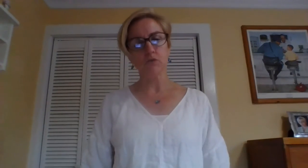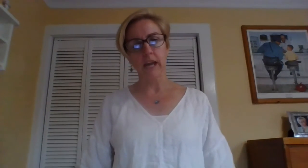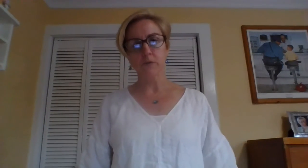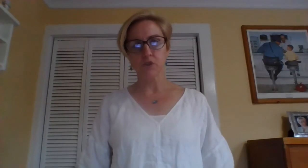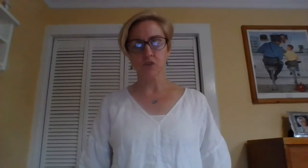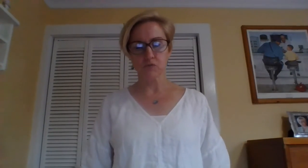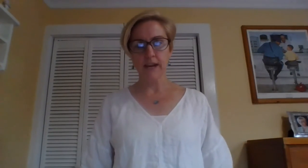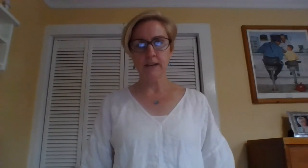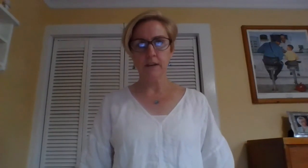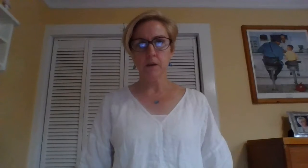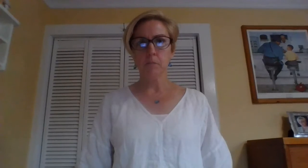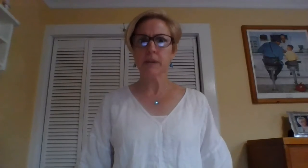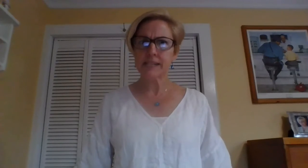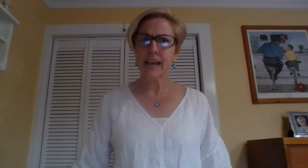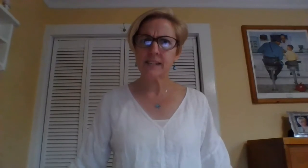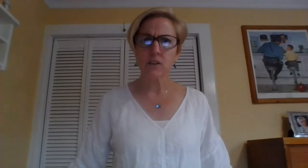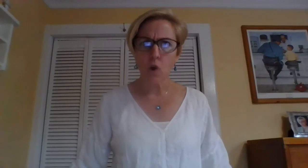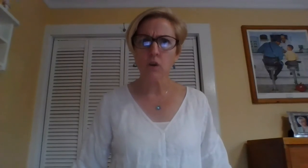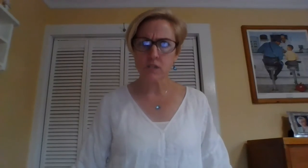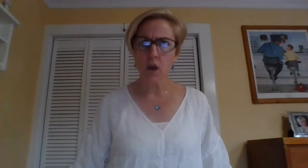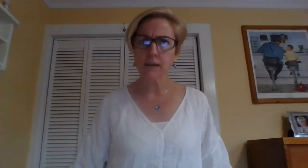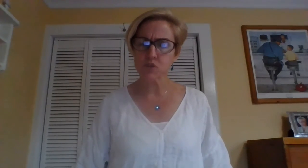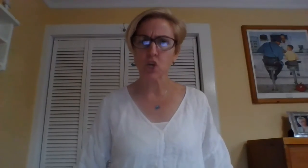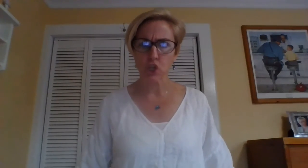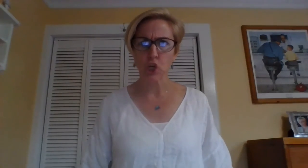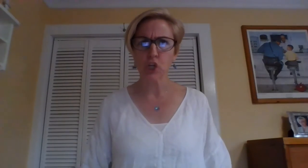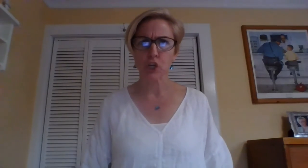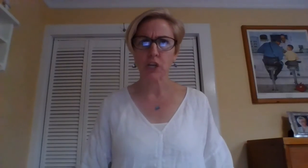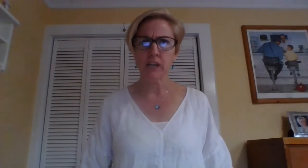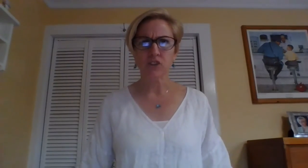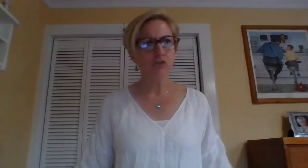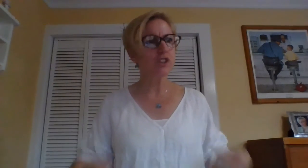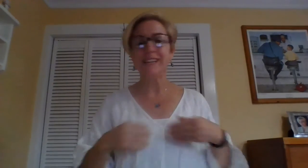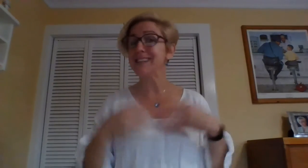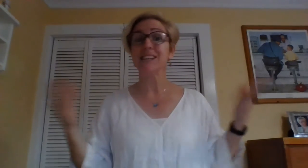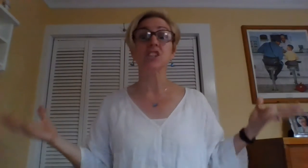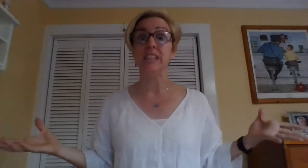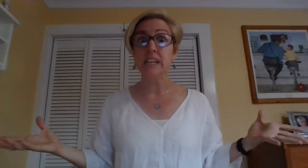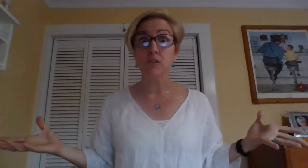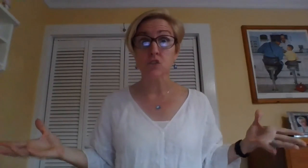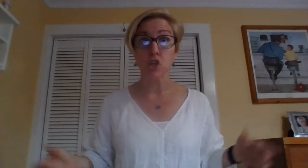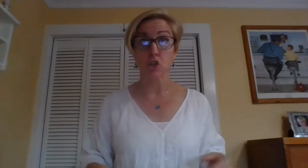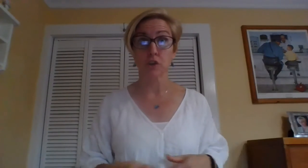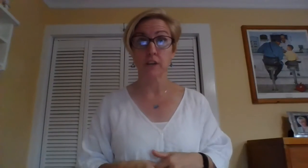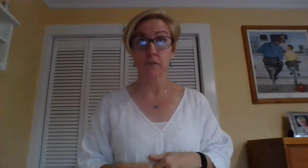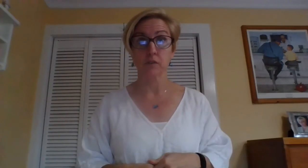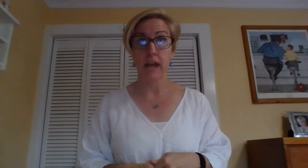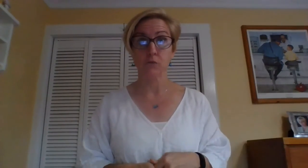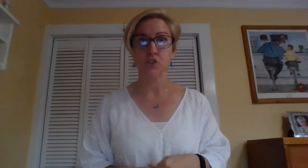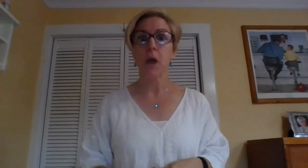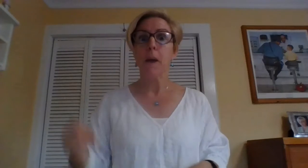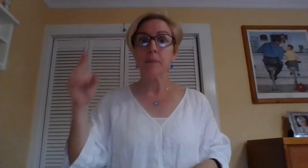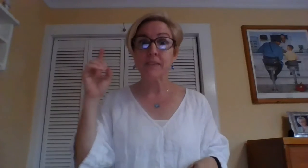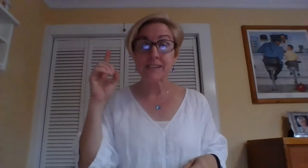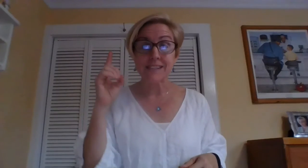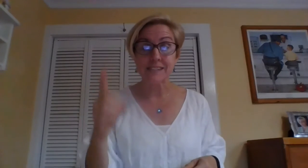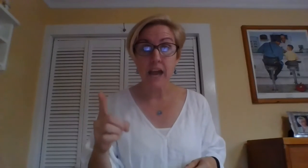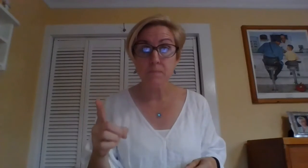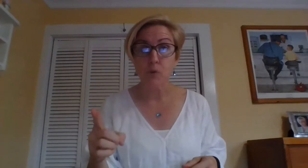two languages, right? But it takes a long time to learn. Usually, it takes years to learn another language. But the disciples